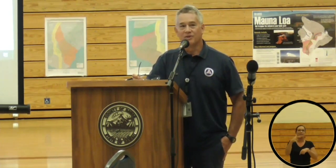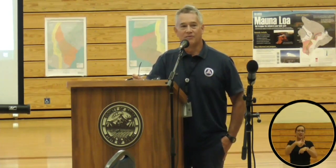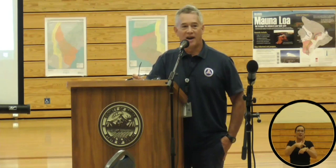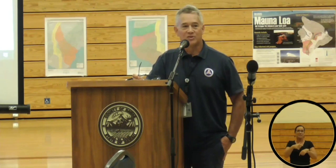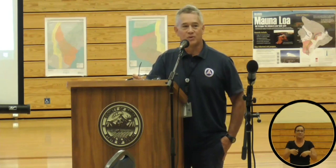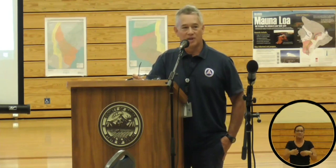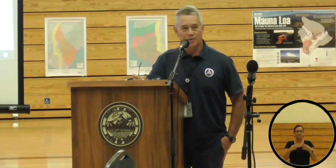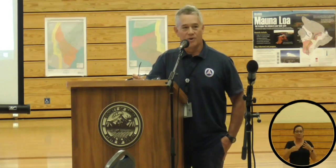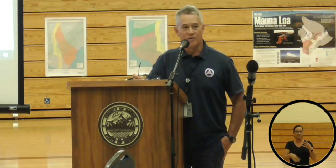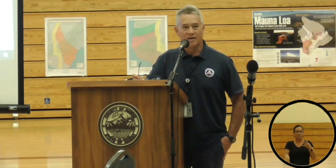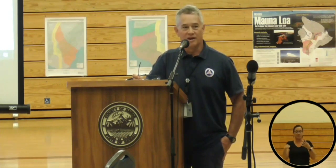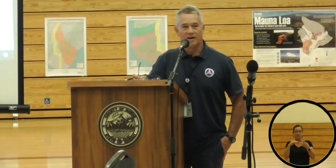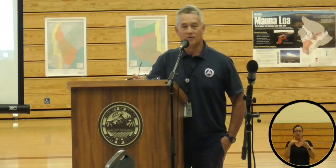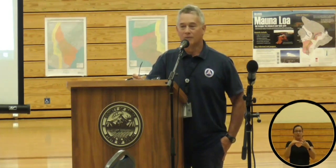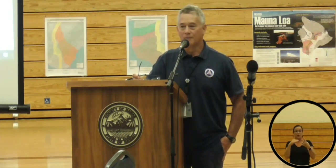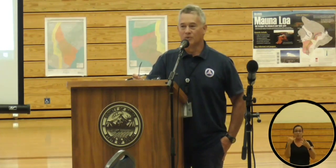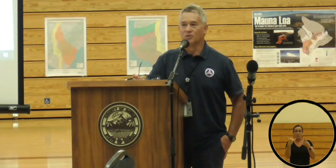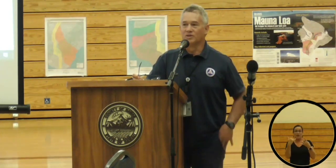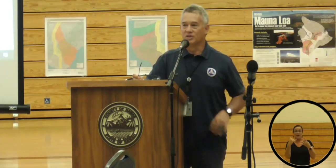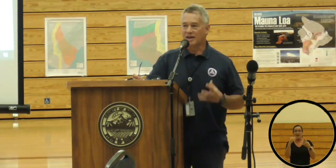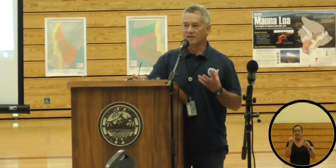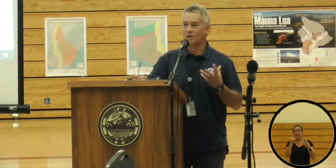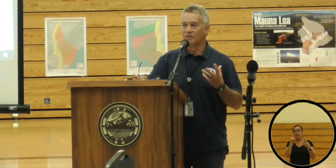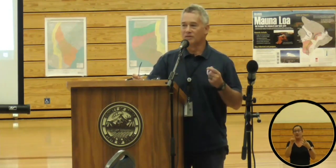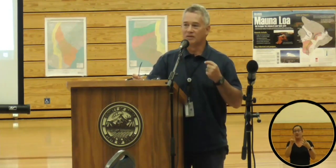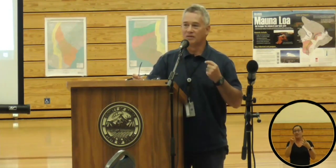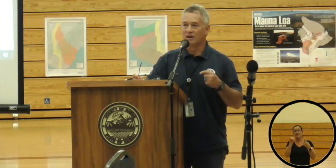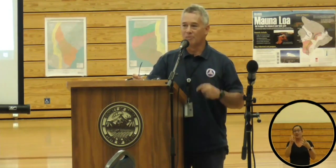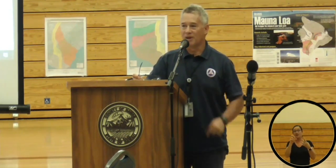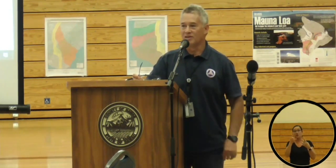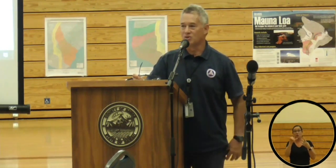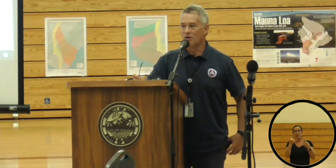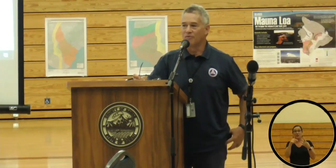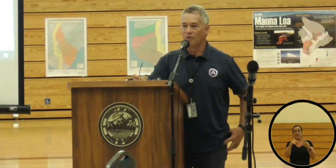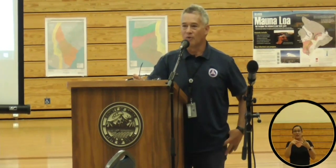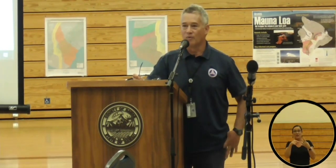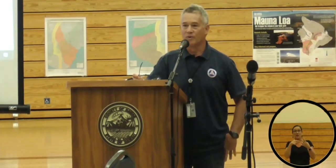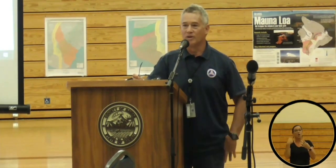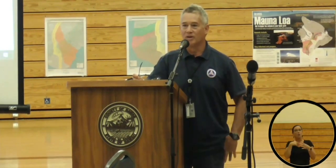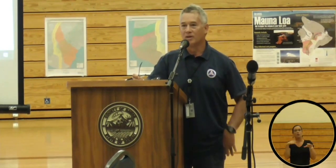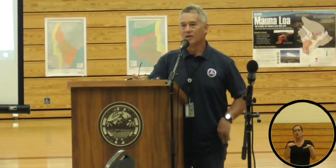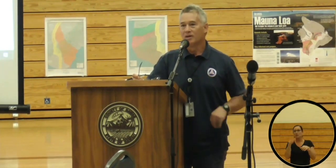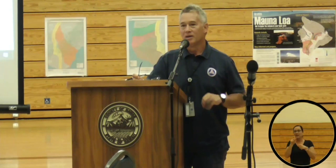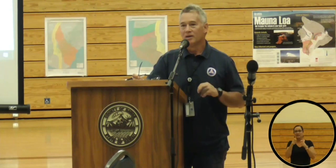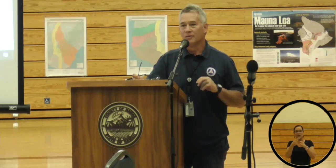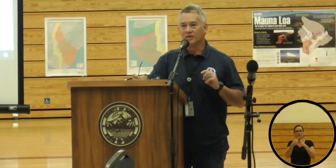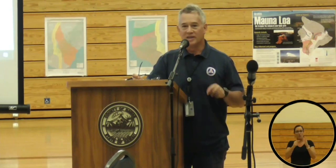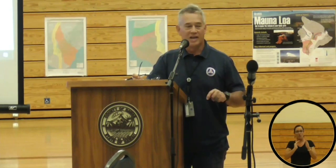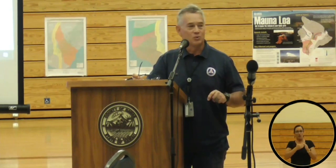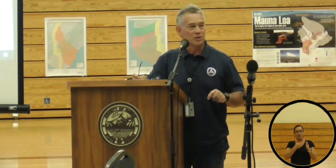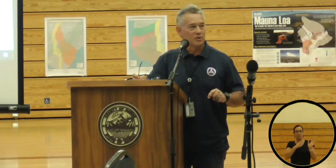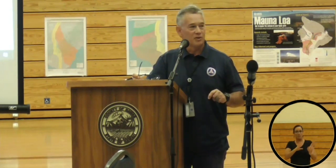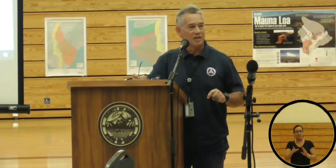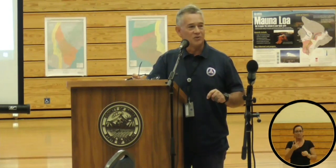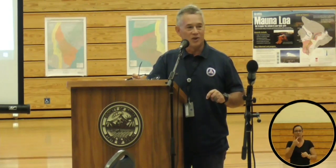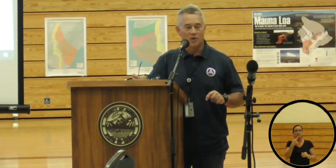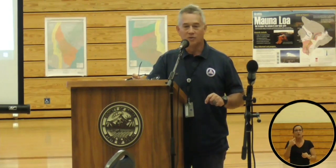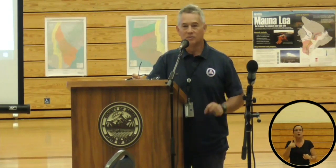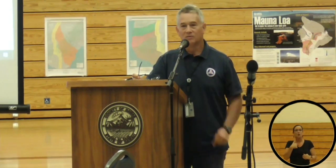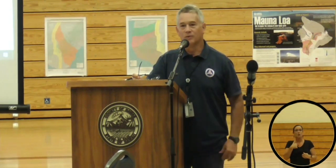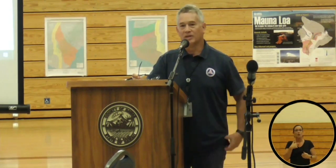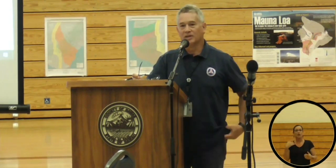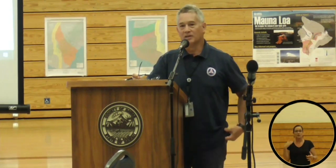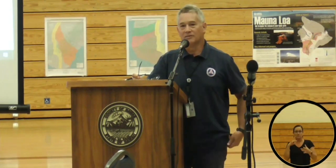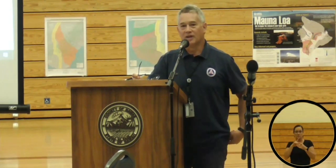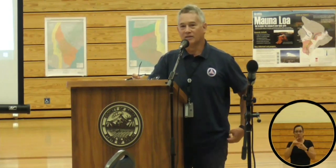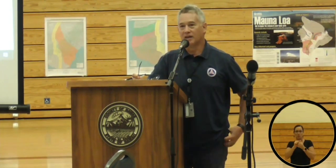Periods of advisory like we're in right now, we're doing exactly what plans call for. We engage with HBO